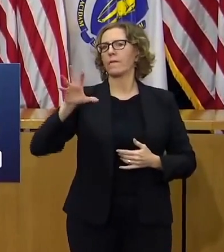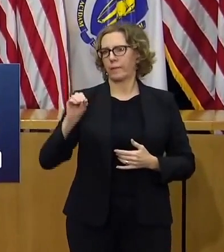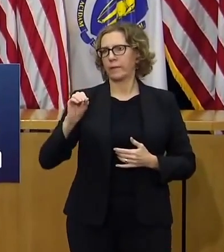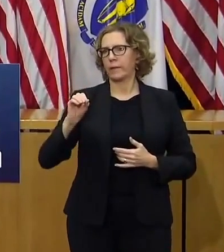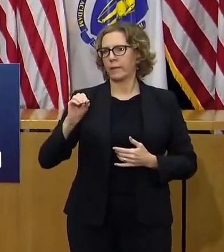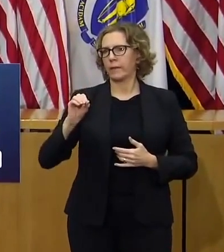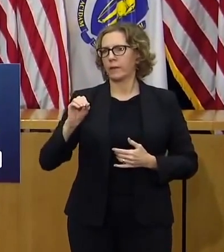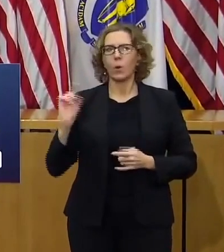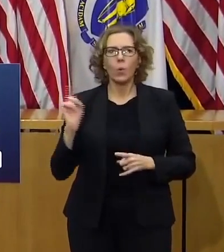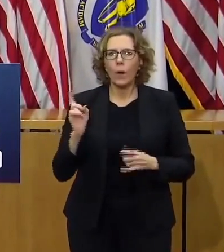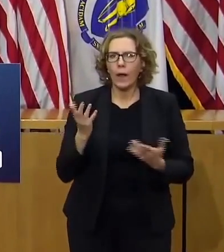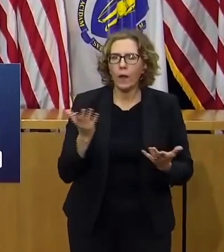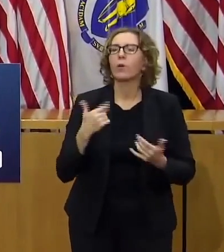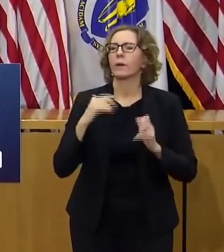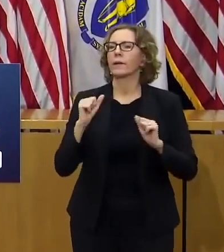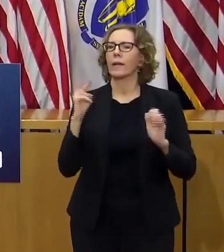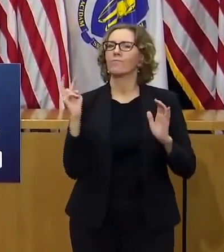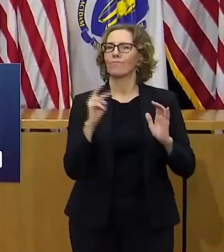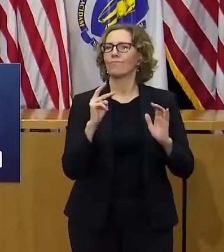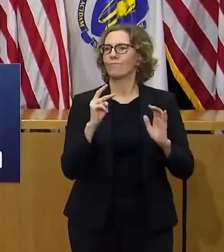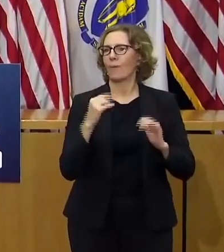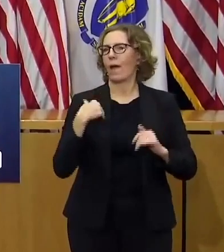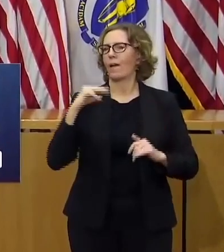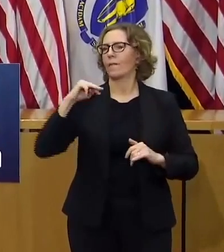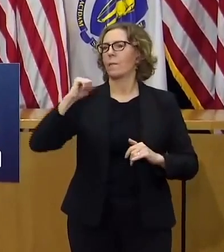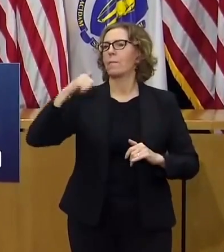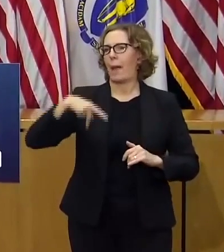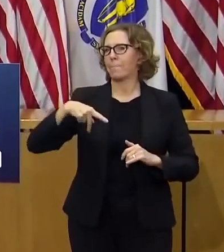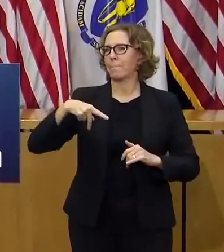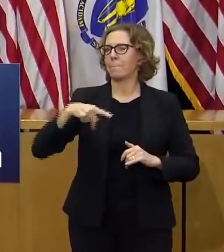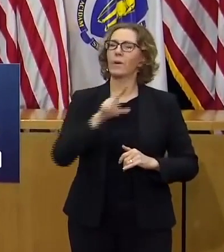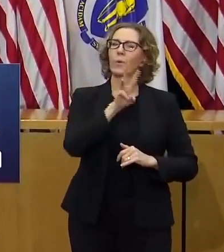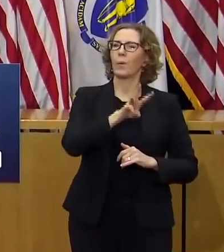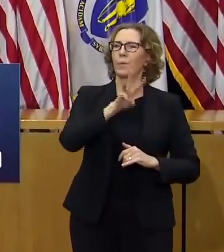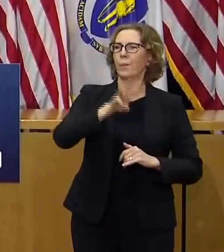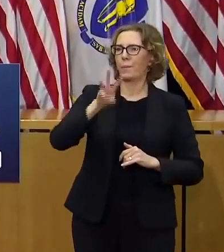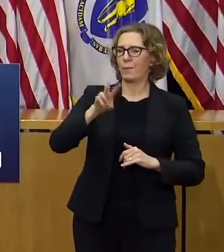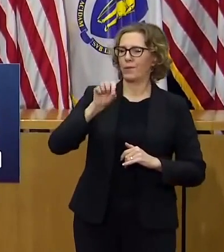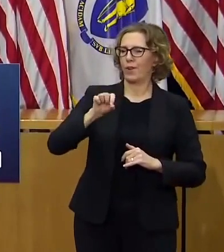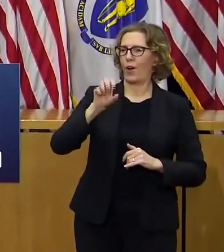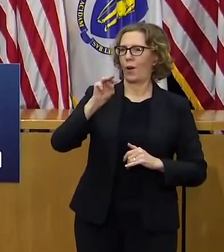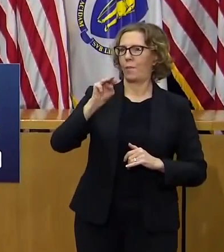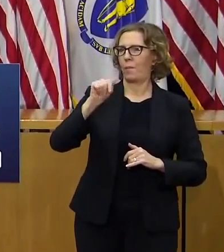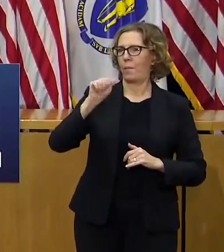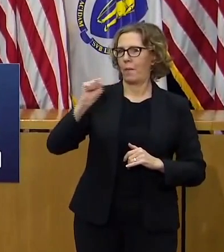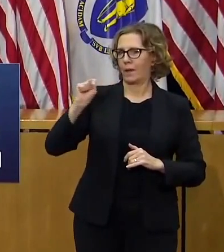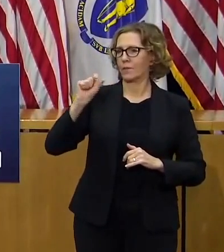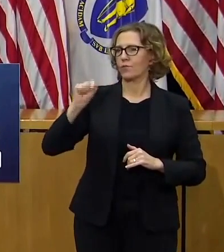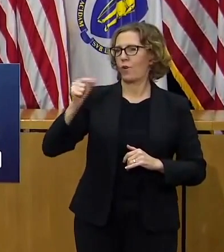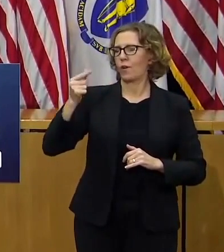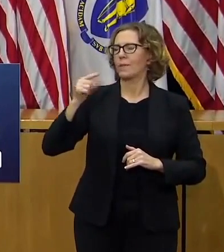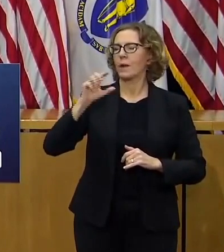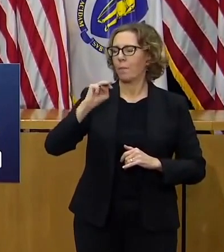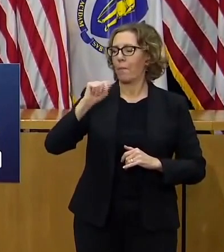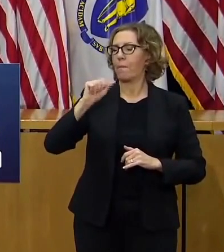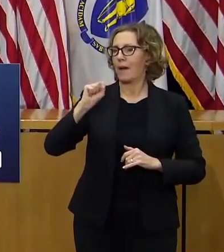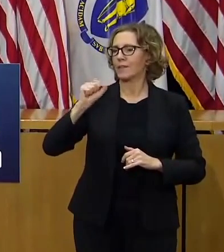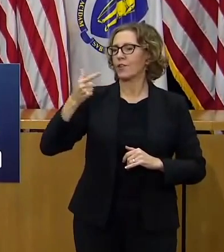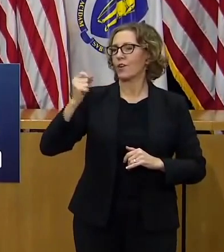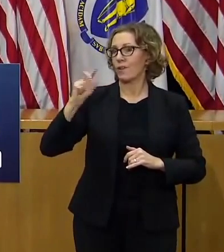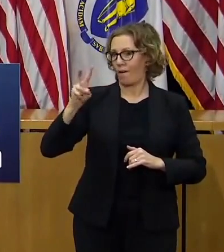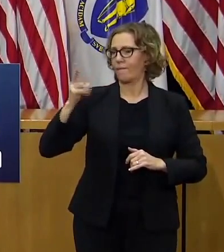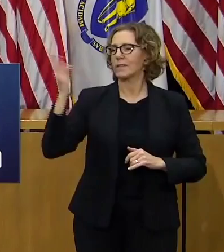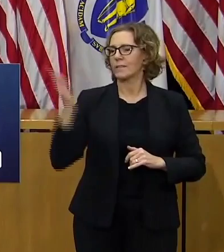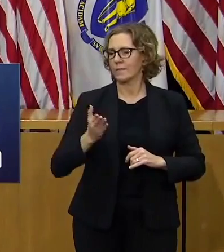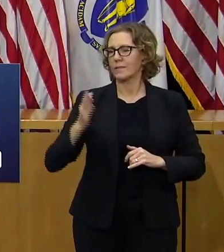on a map at a site near you www.mass.gov slash covid test